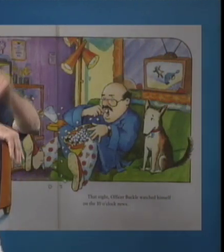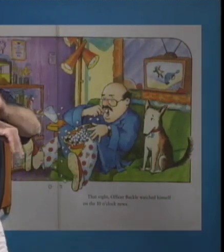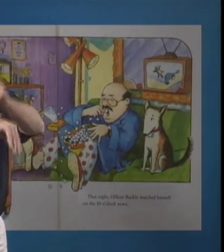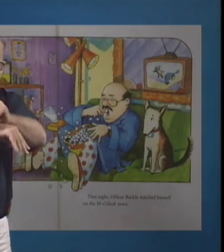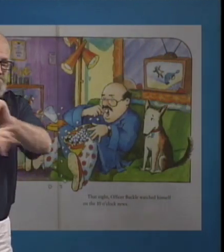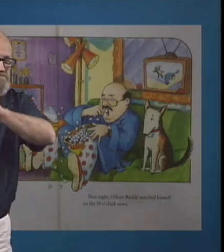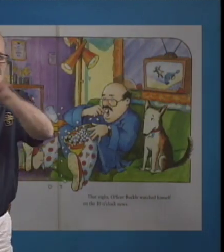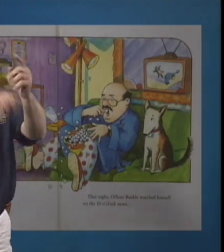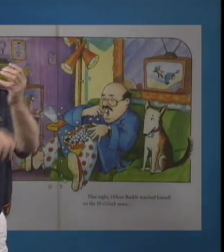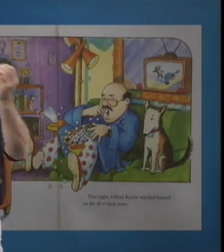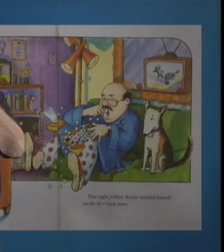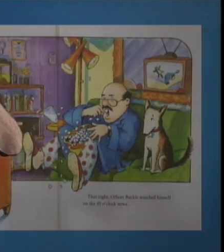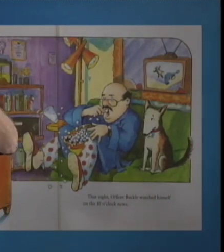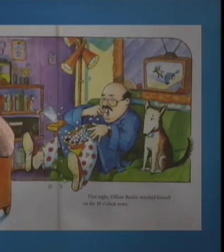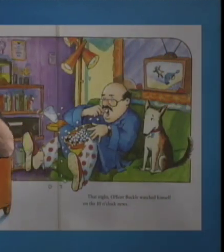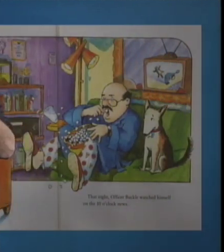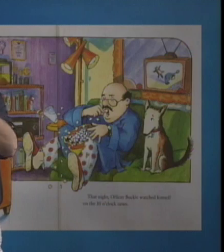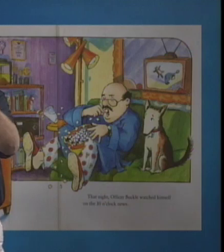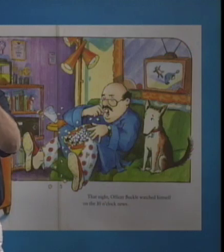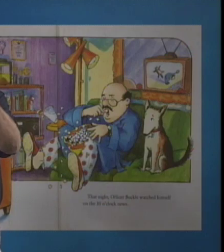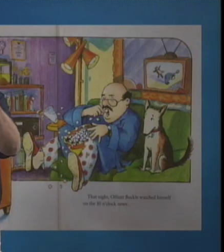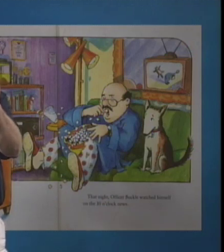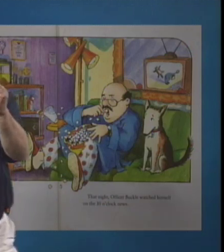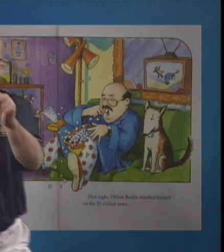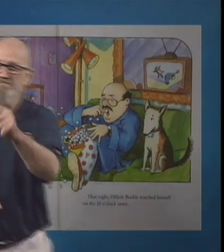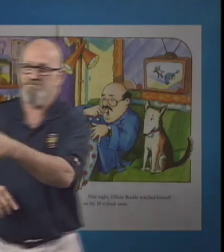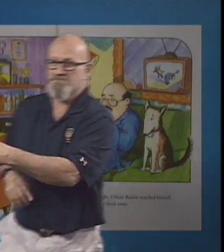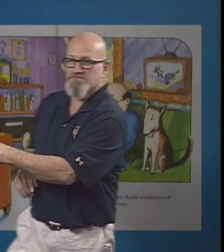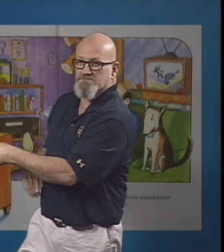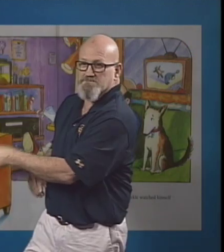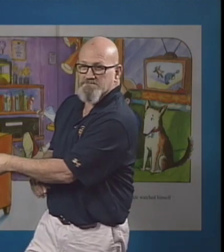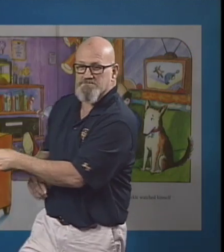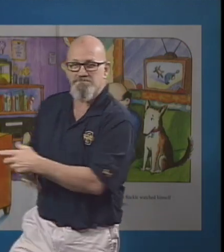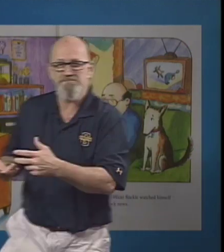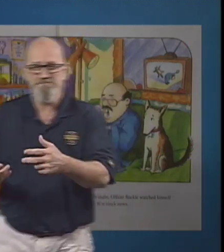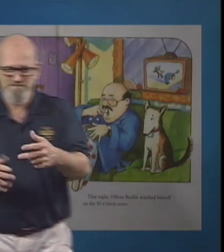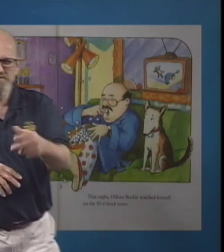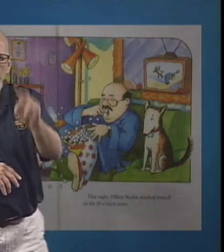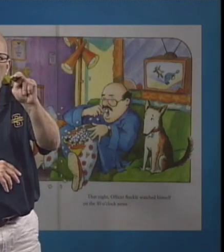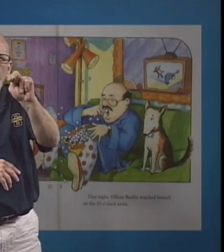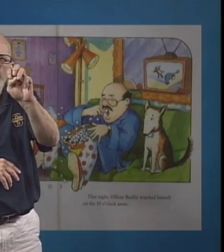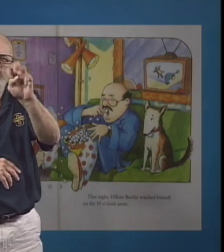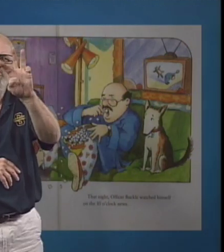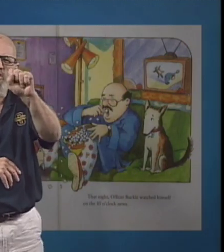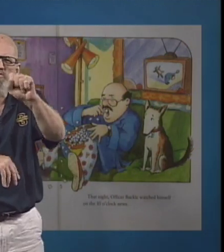That night, Officer Buckle watched himself on the 10 o'clock news.